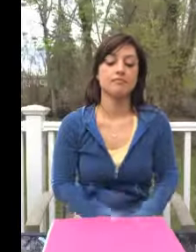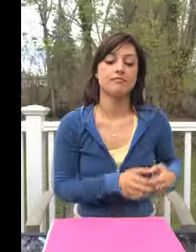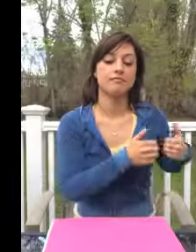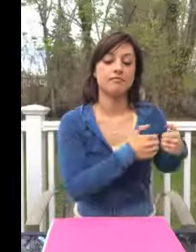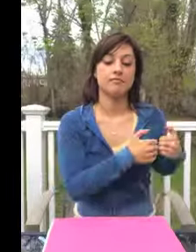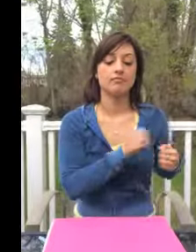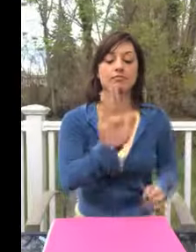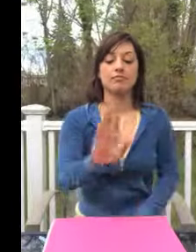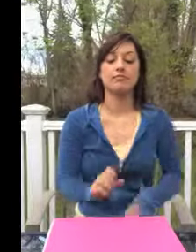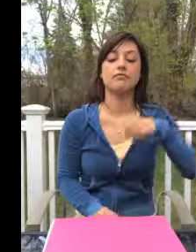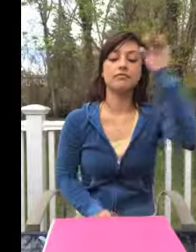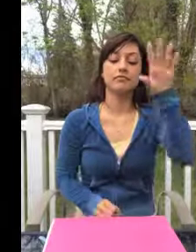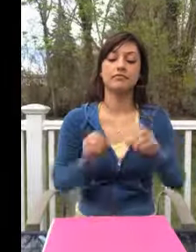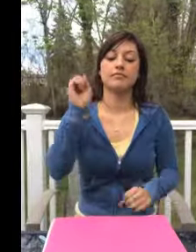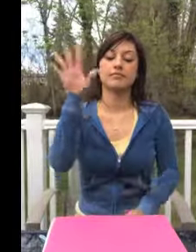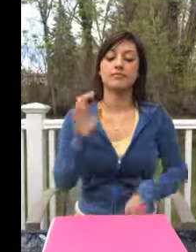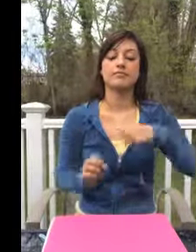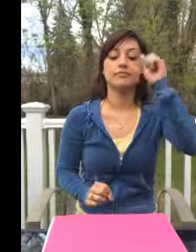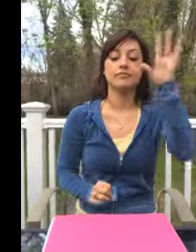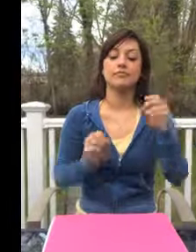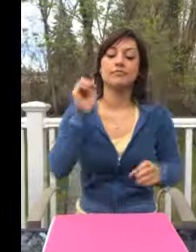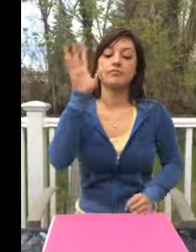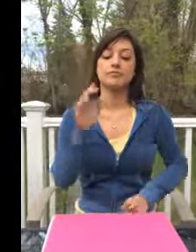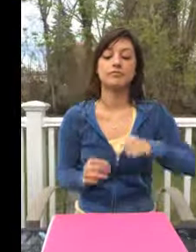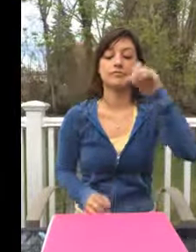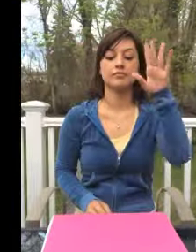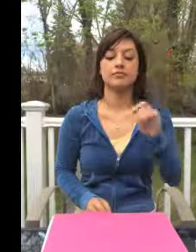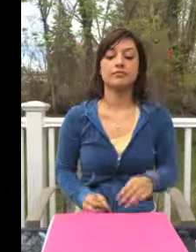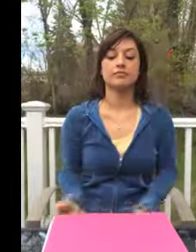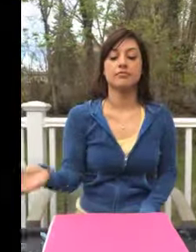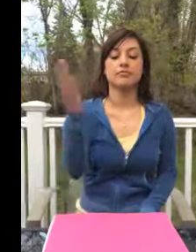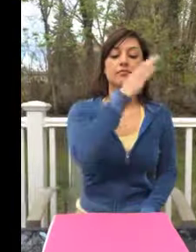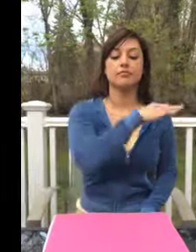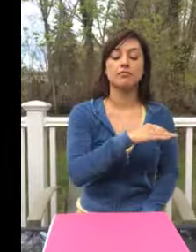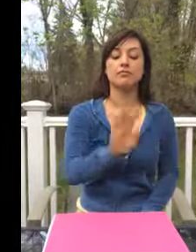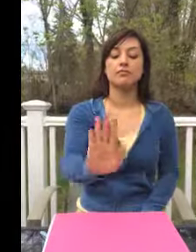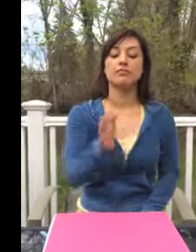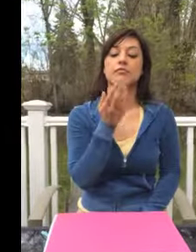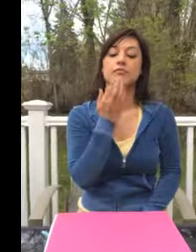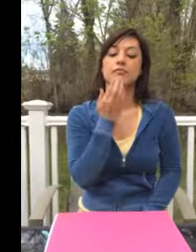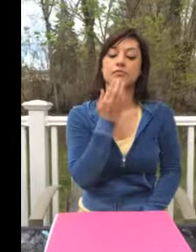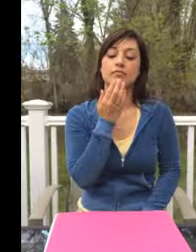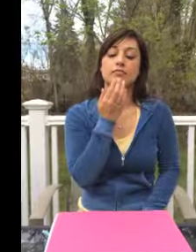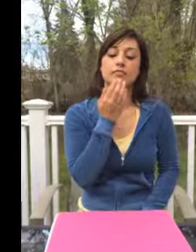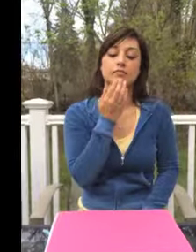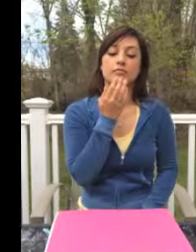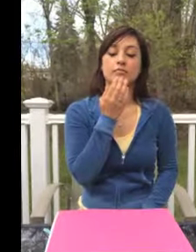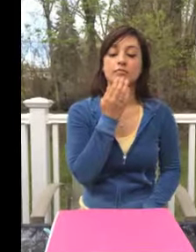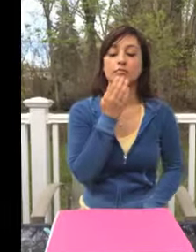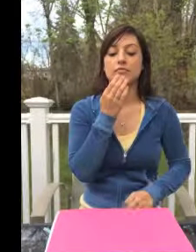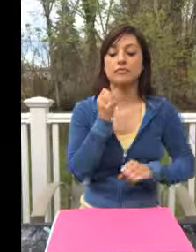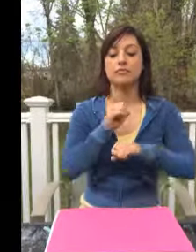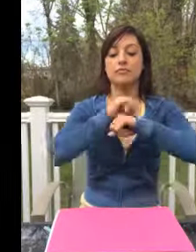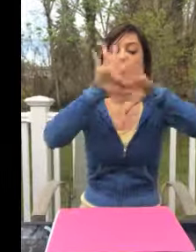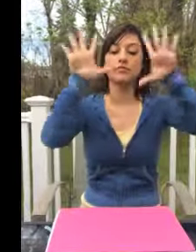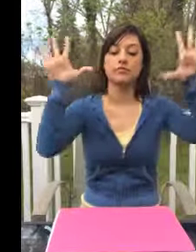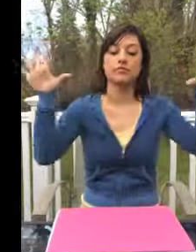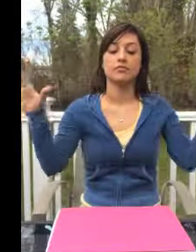Baby you're a boy, you are Come on, let your count Let's face